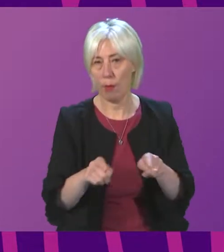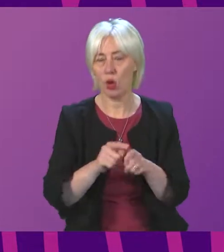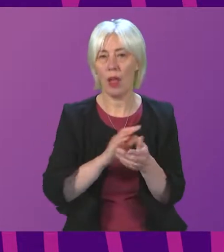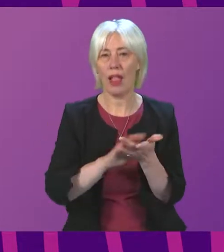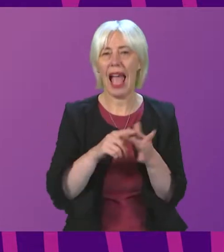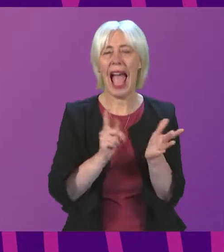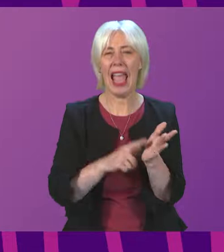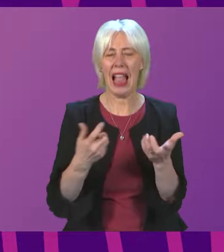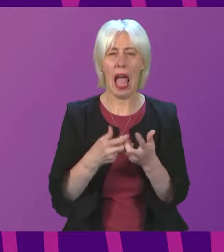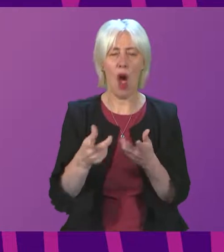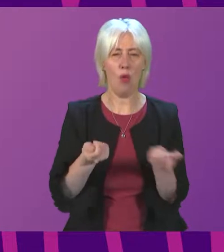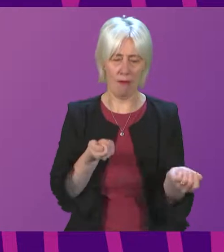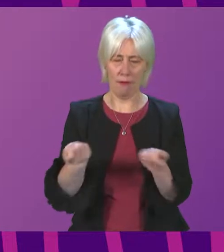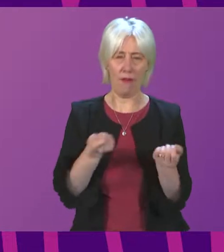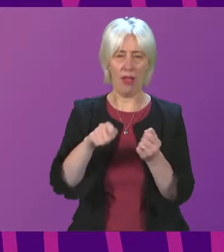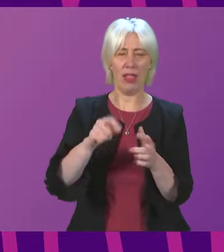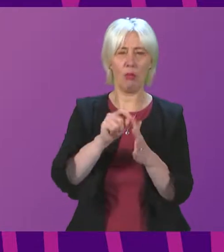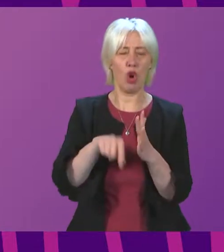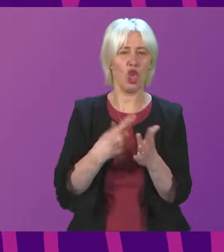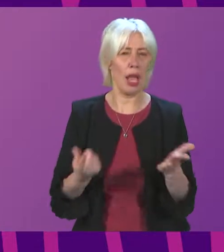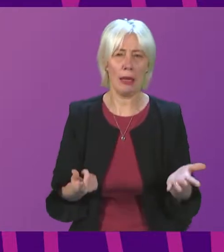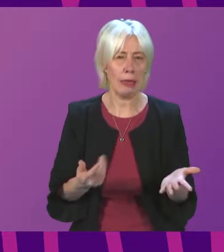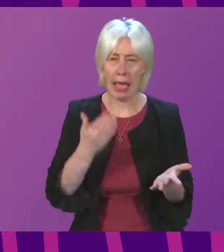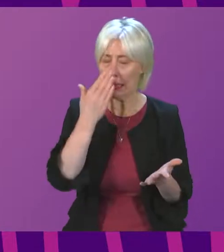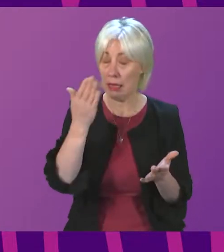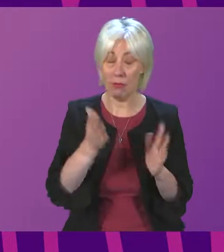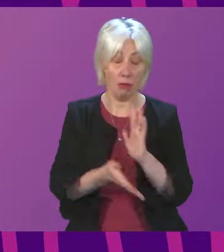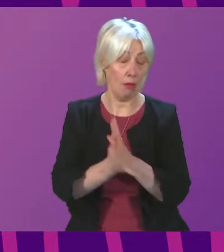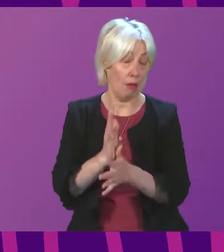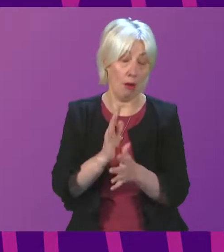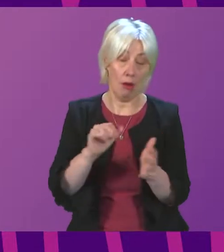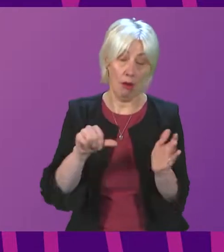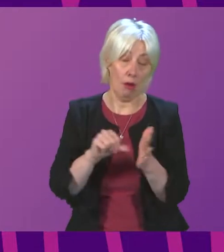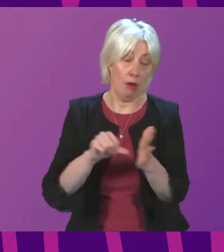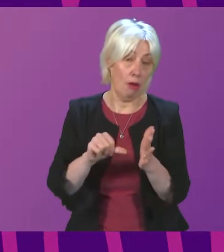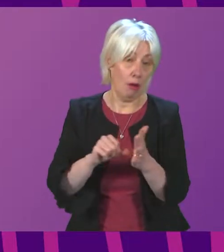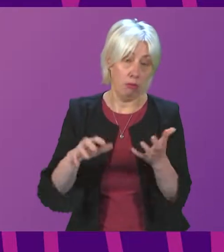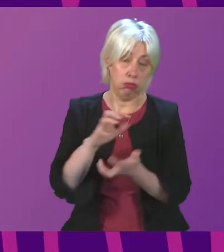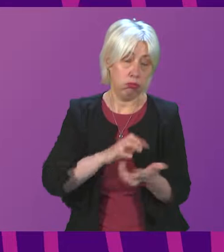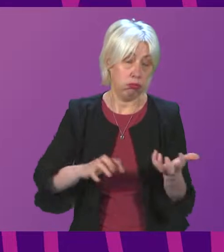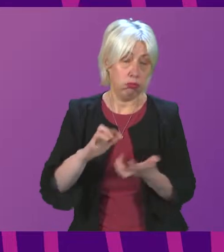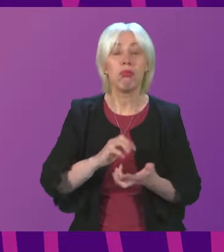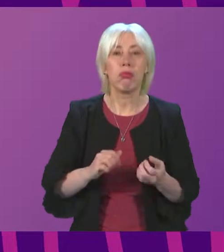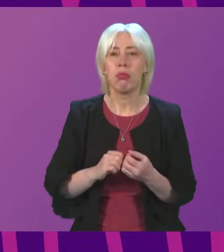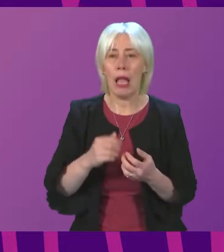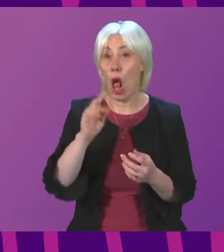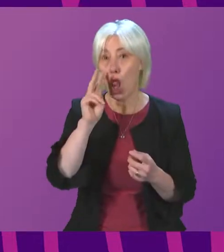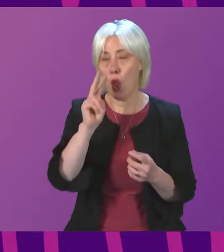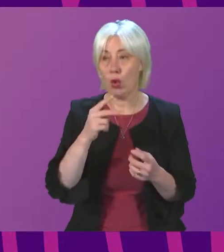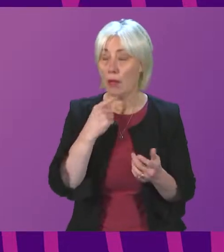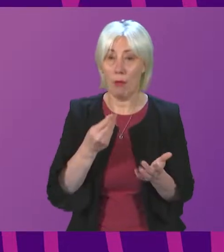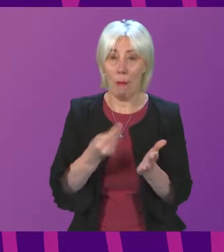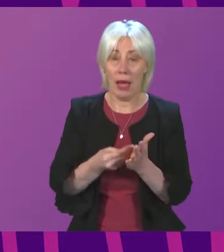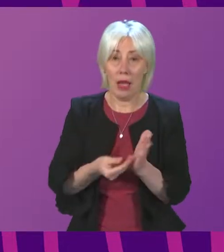handling of a project that just seems to have been calamitous, and it looks set to rack up more and more